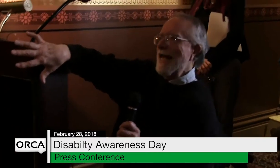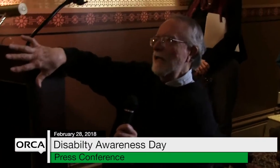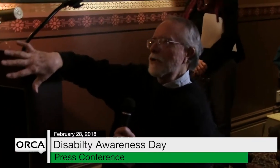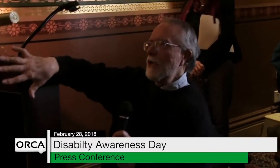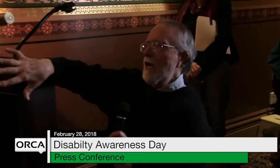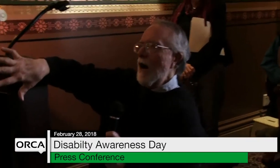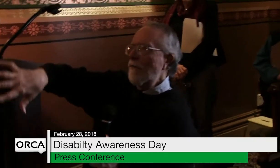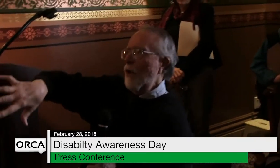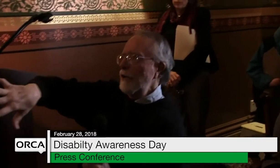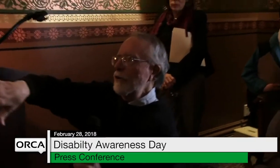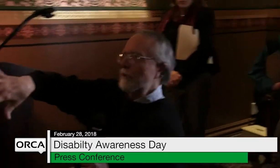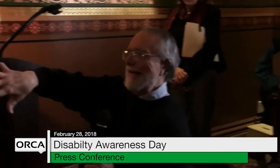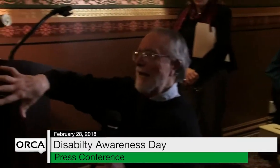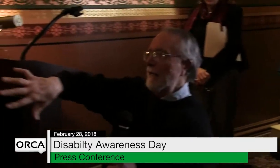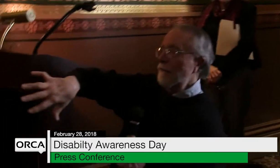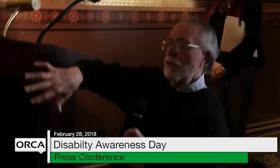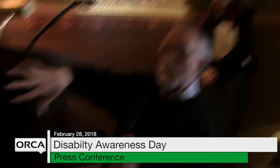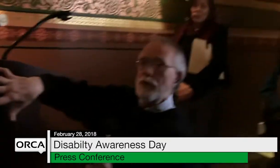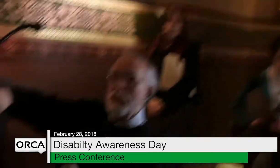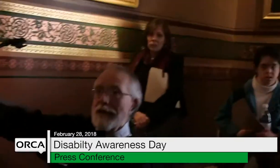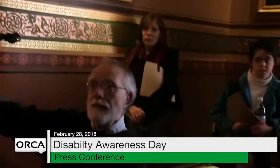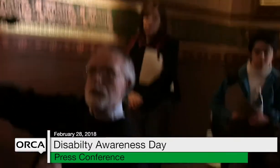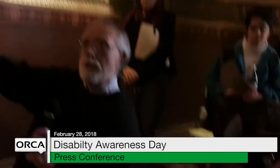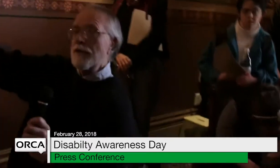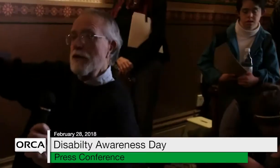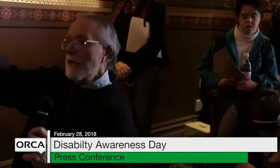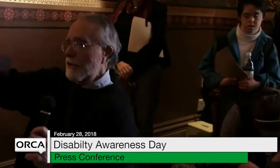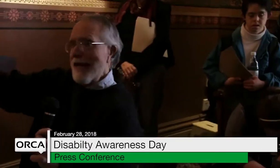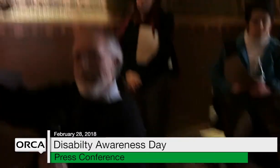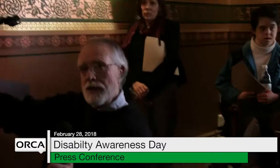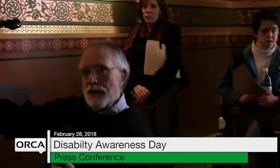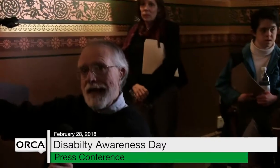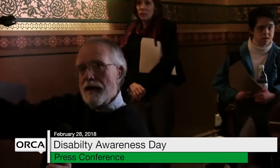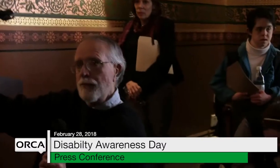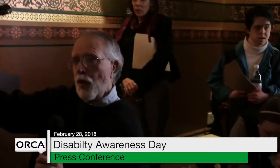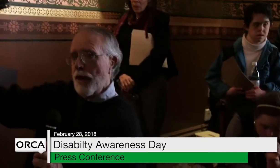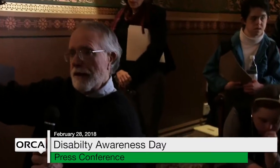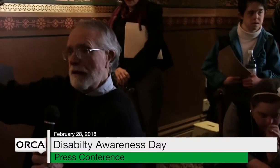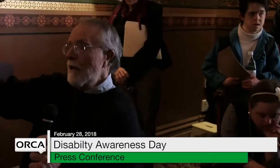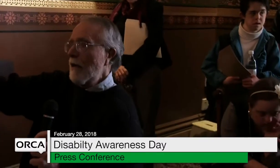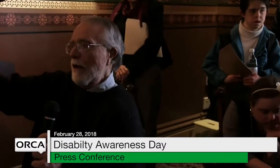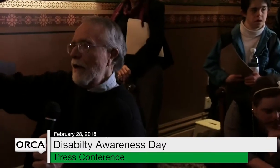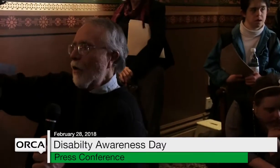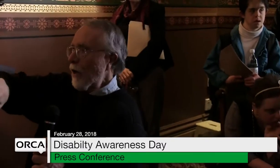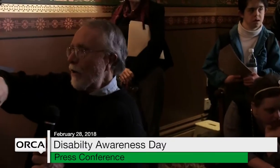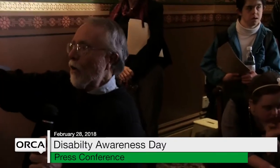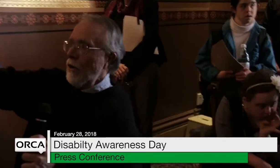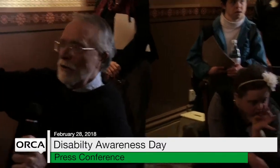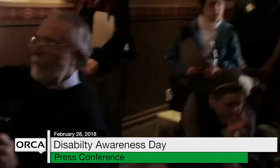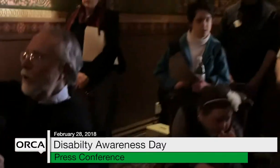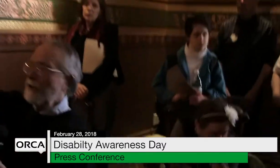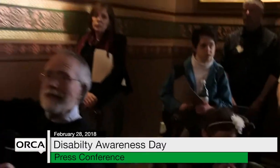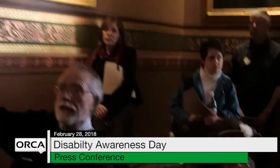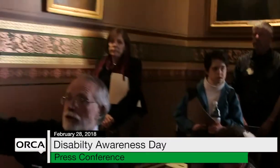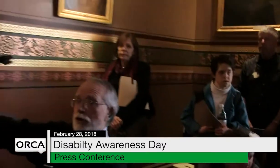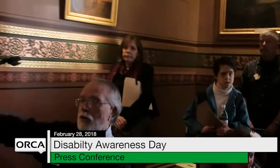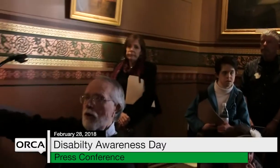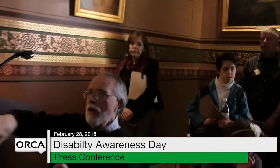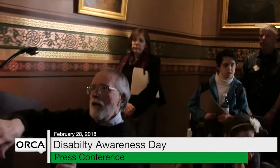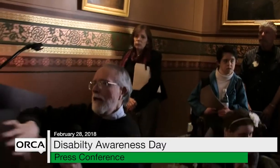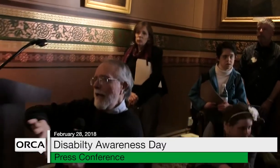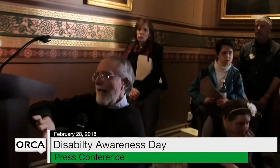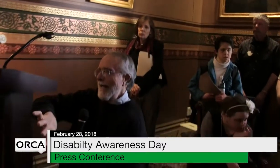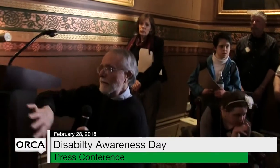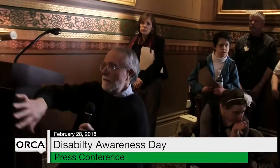percentage of what you'd get if you were doing the same service, say, as a state employee or working in a